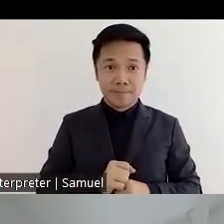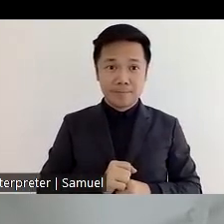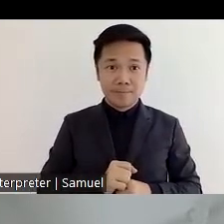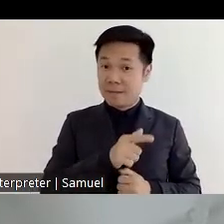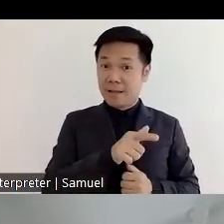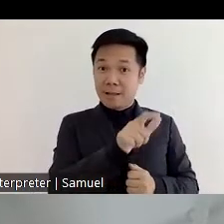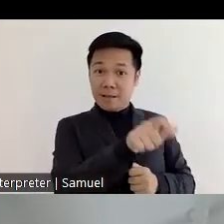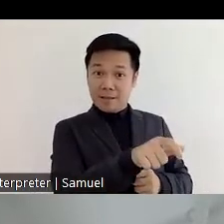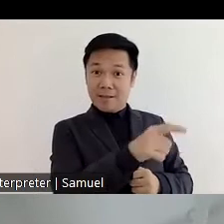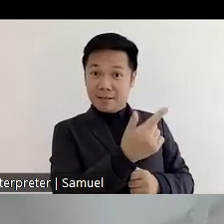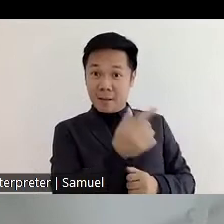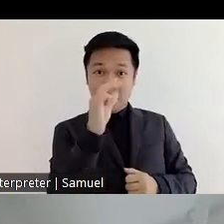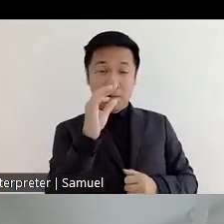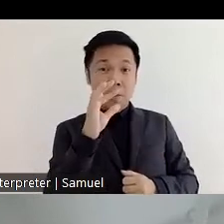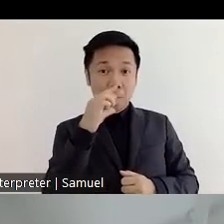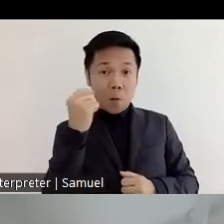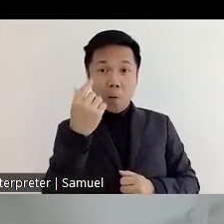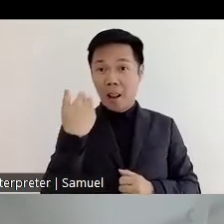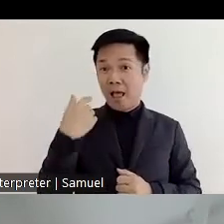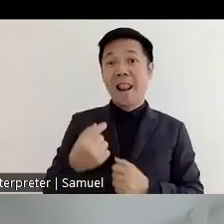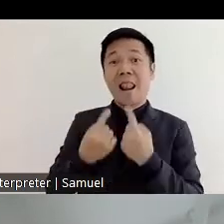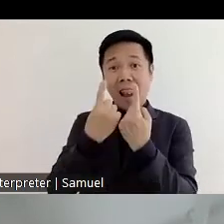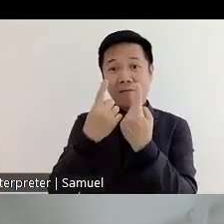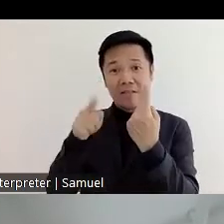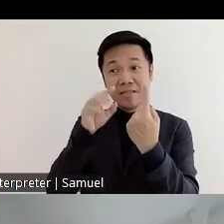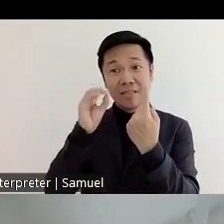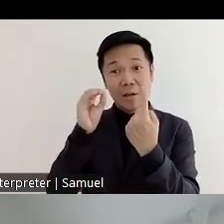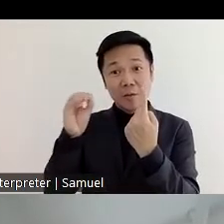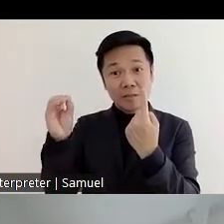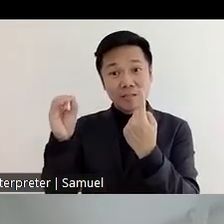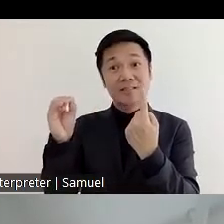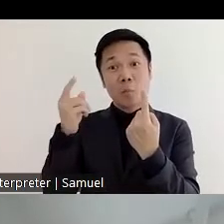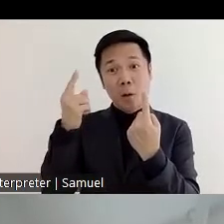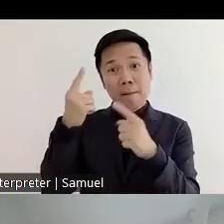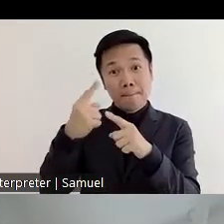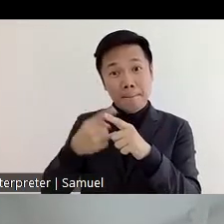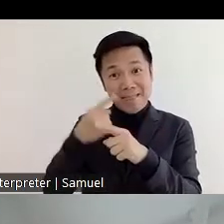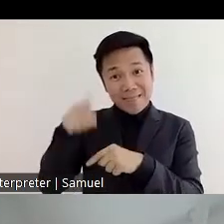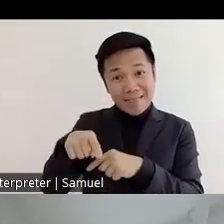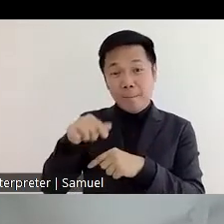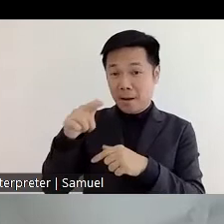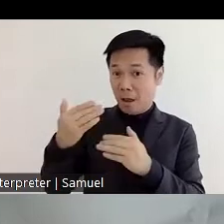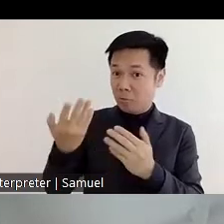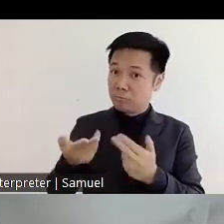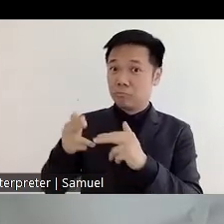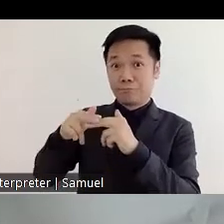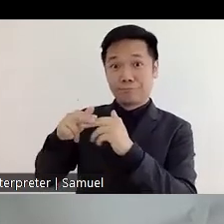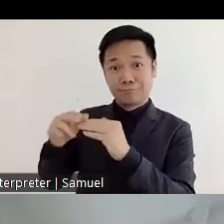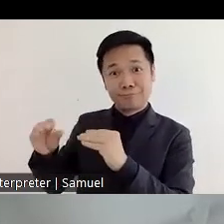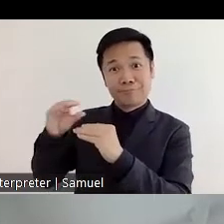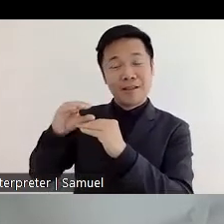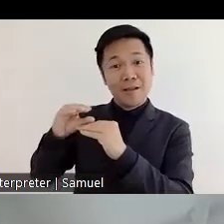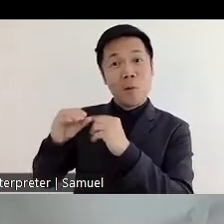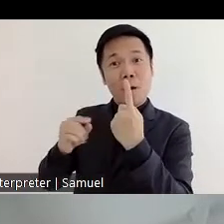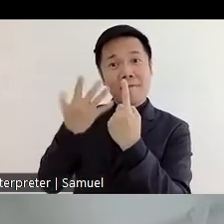with 11 000 salary now he's moved to a supervisor to 15 000 salary so this process goes on for